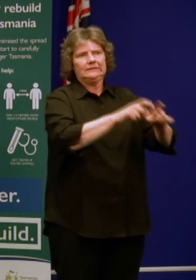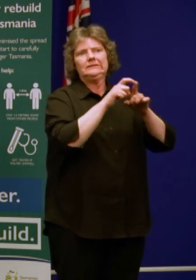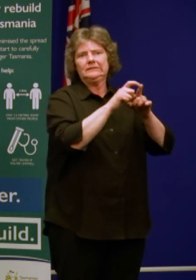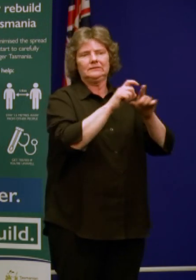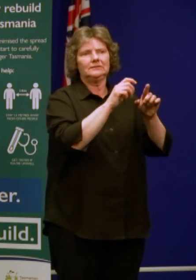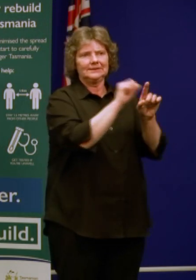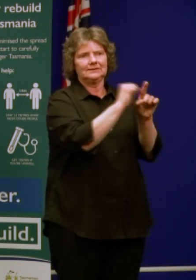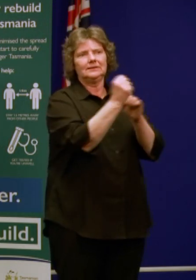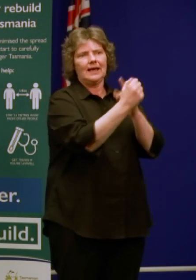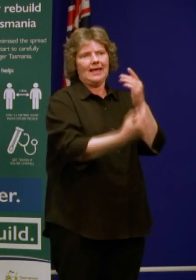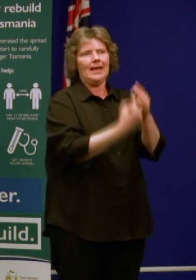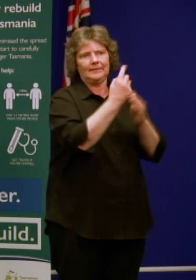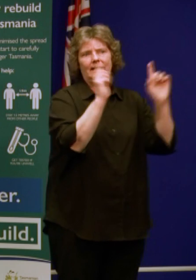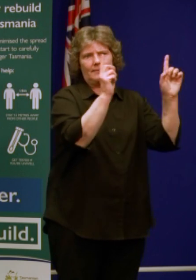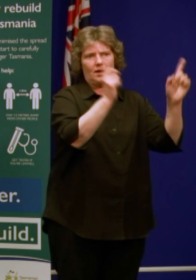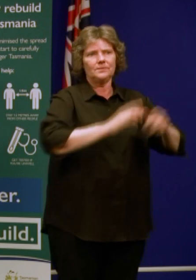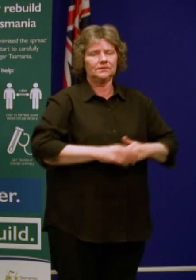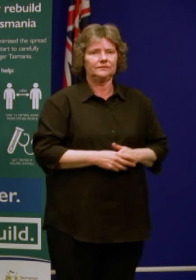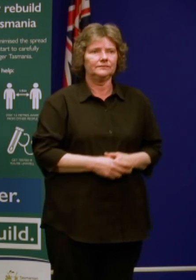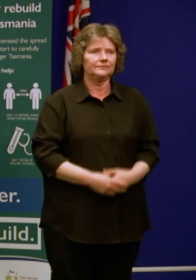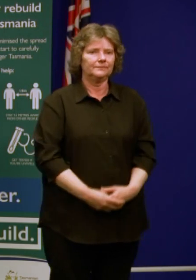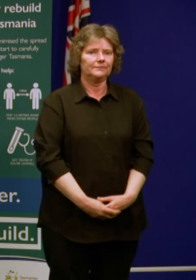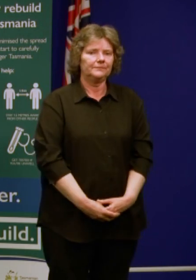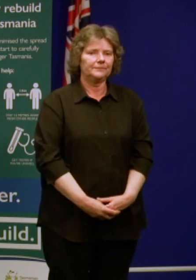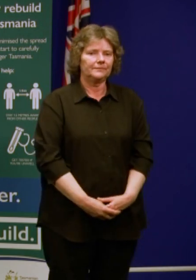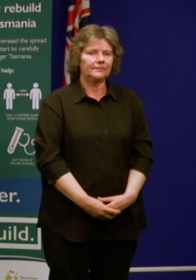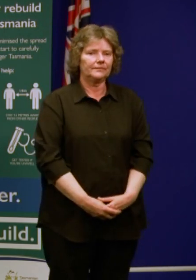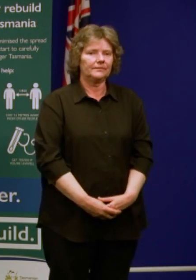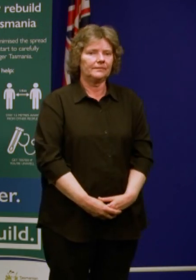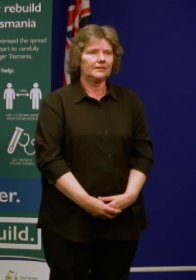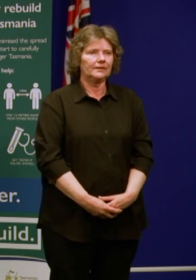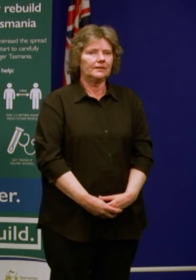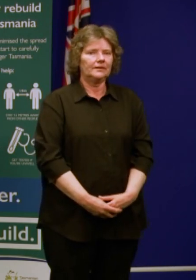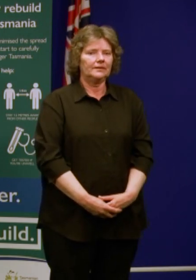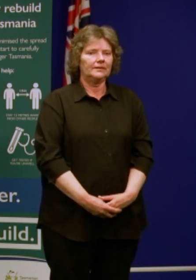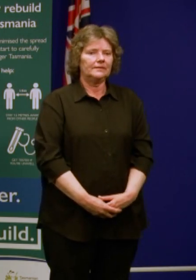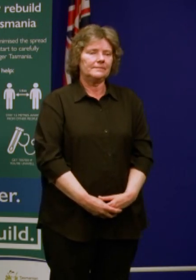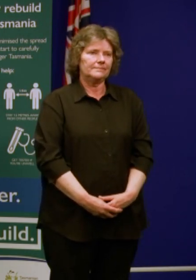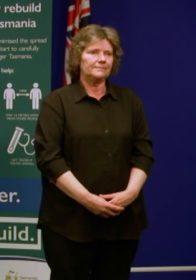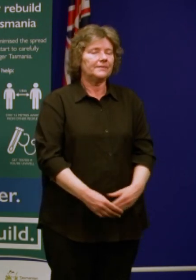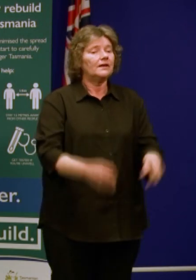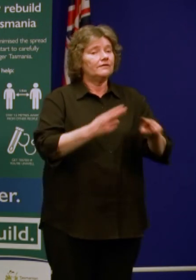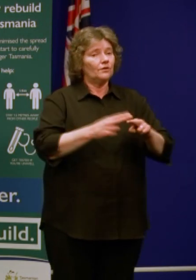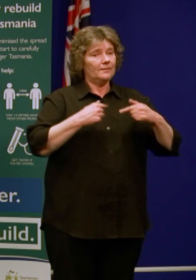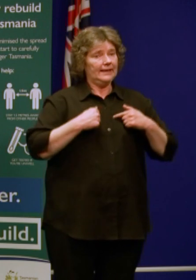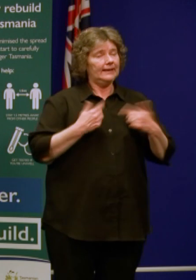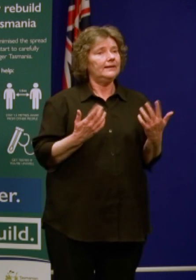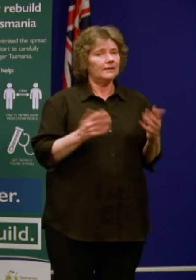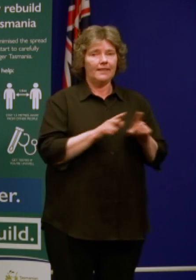However what this message is to me though is that it is so important